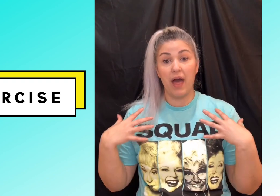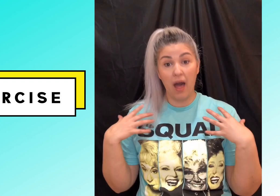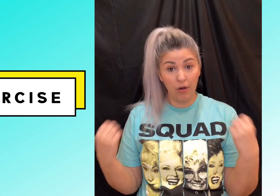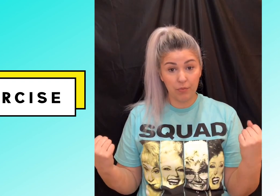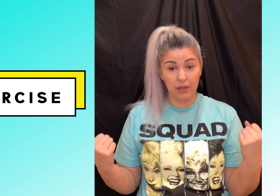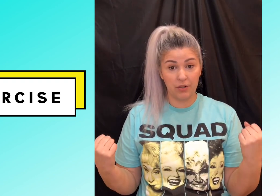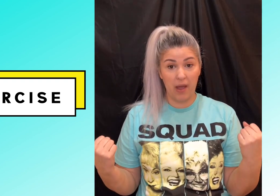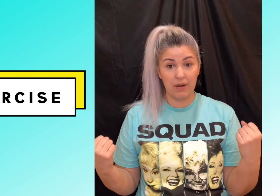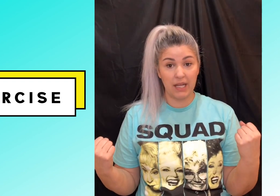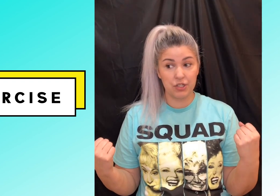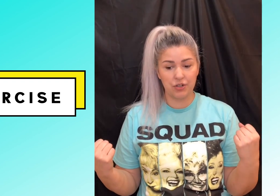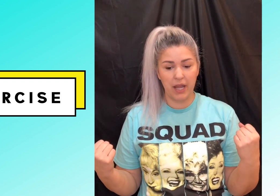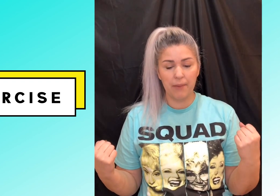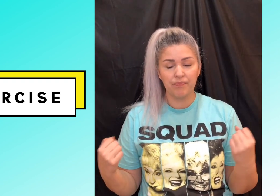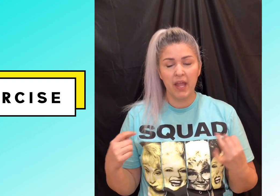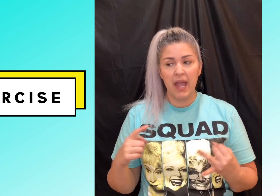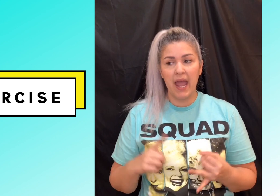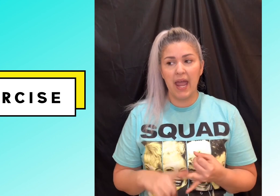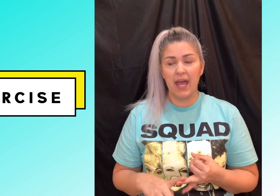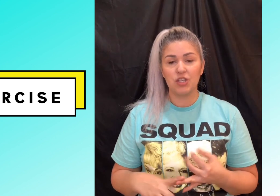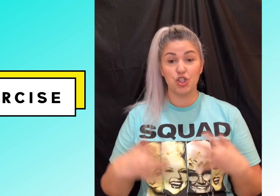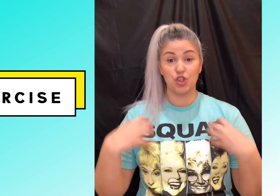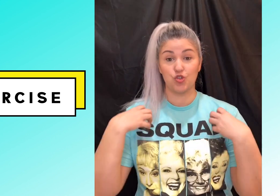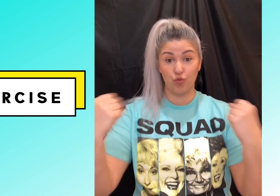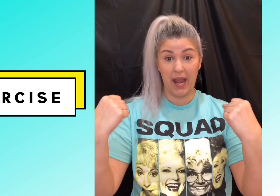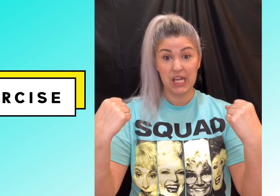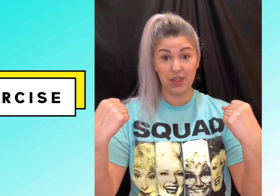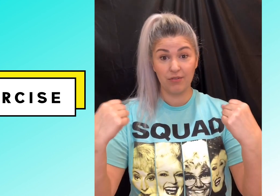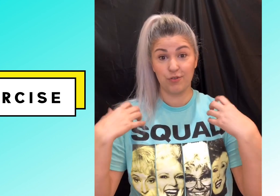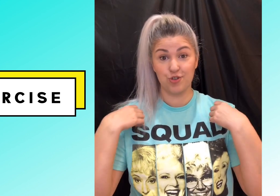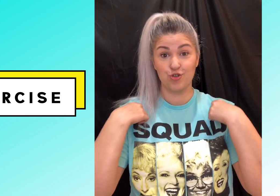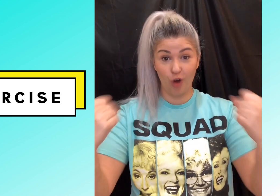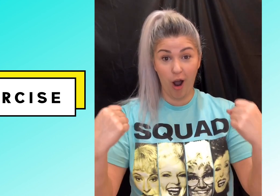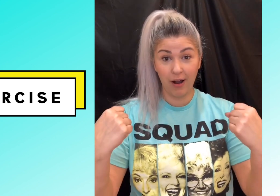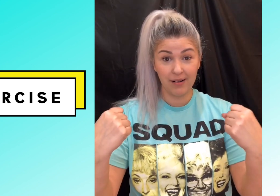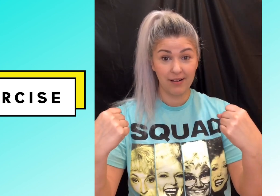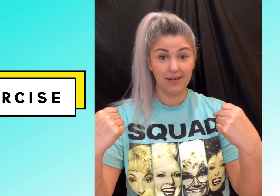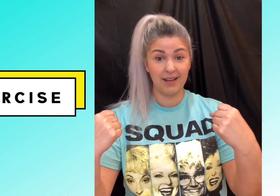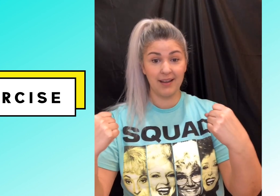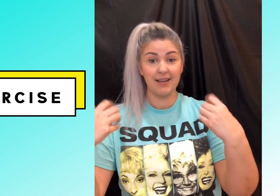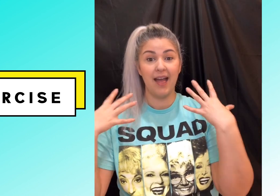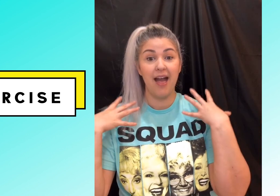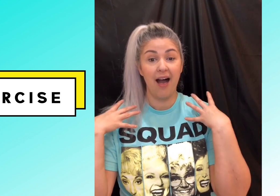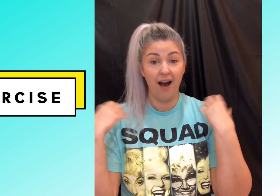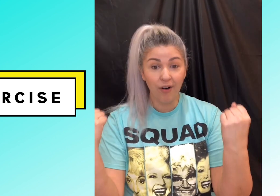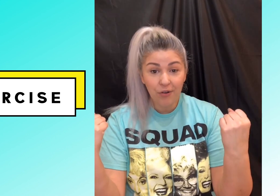health we learned that one yesterday and strength or strong okay health